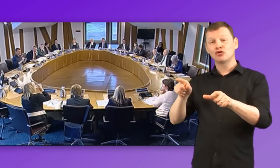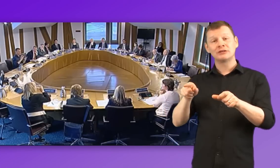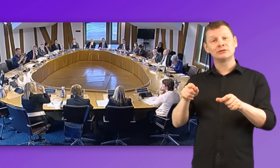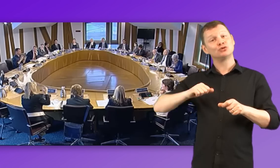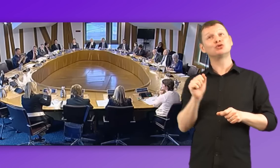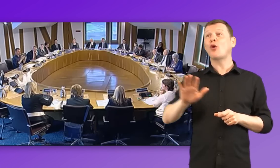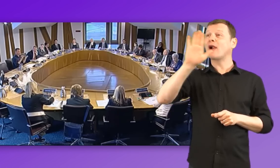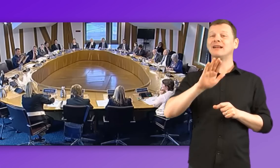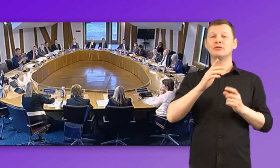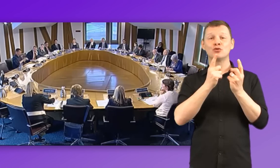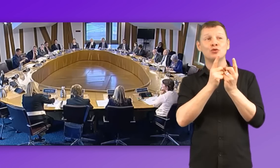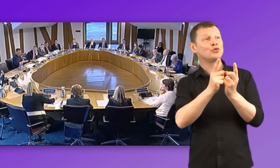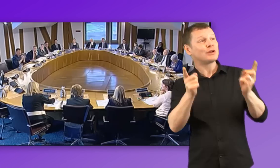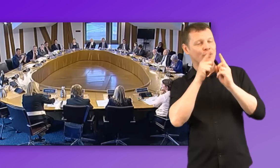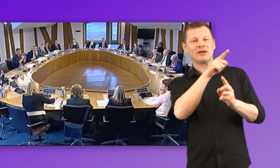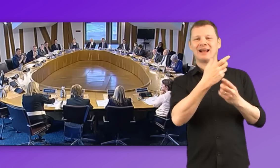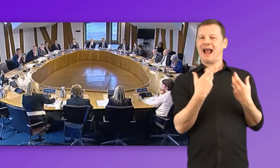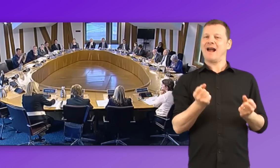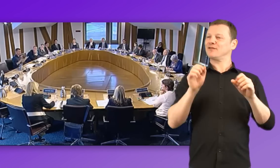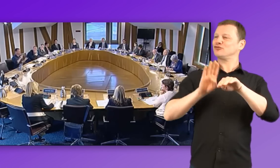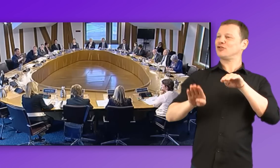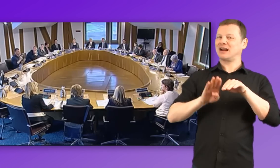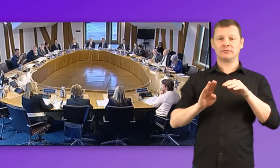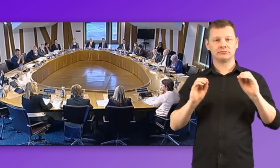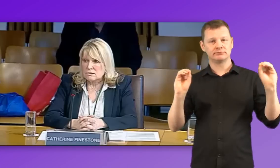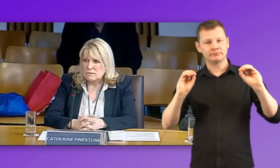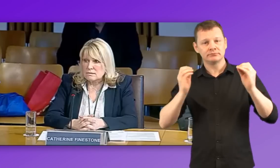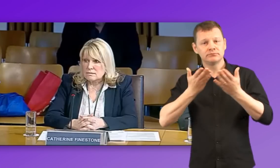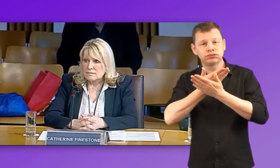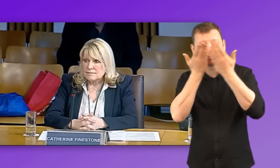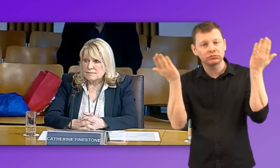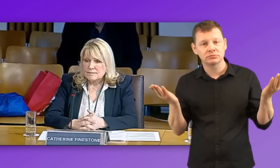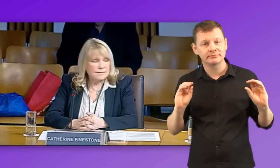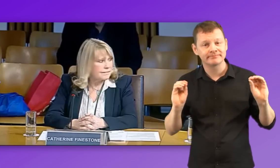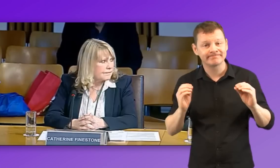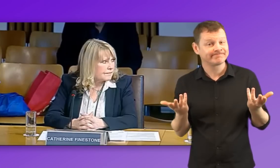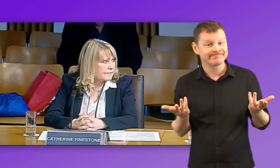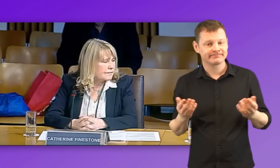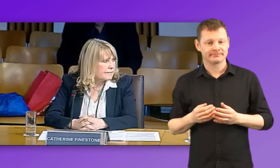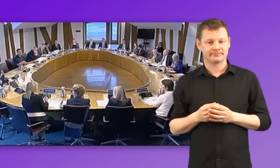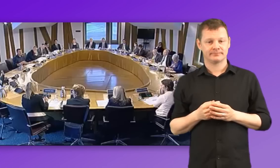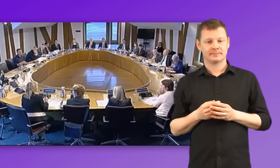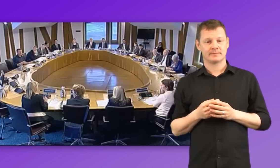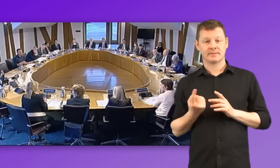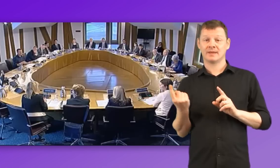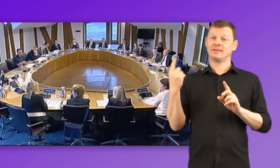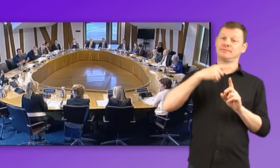Scotland. There isn't any of the universities that that provides that. I think one other further point is there isn't actually any